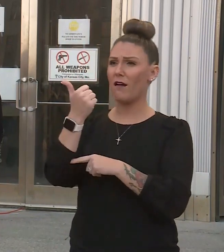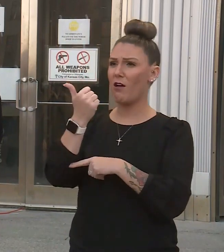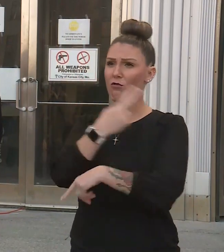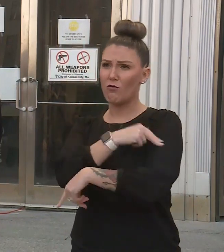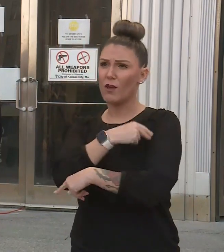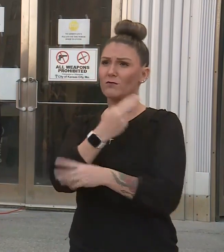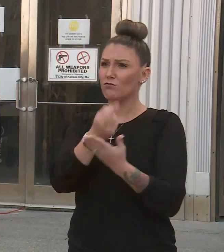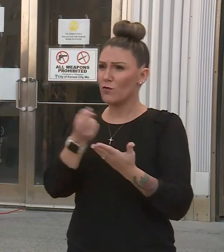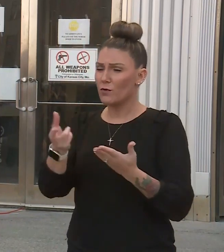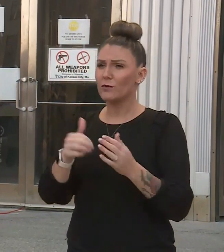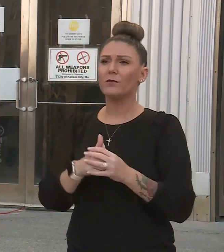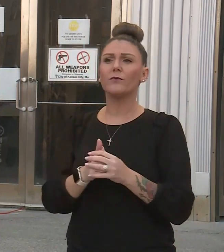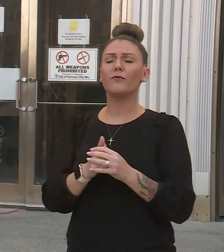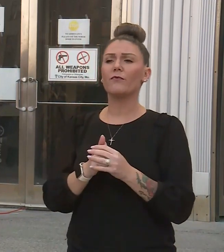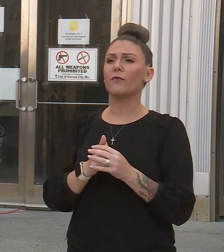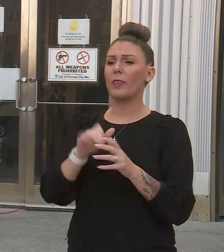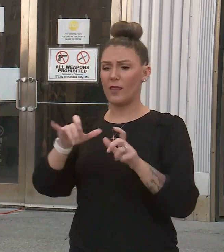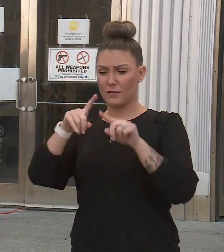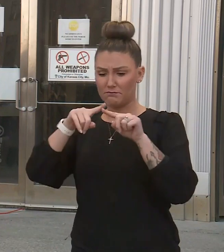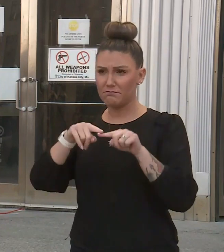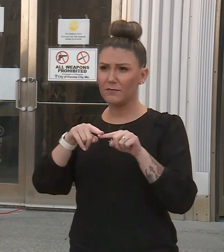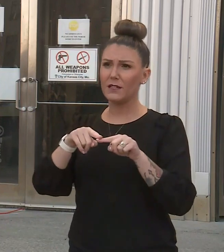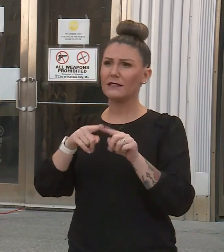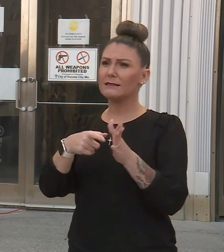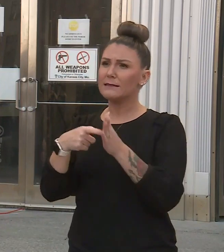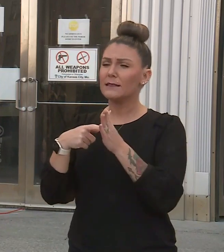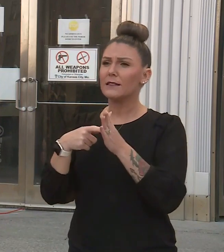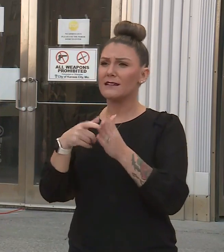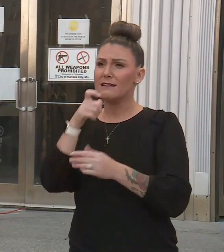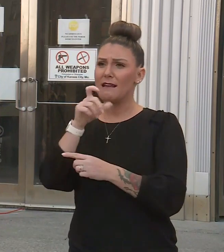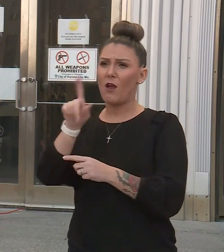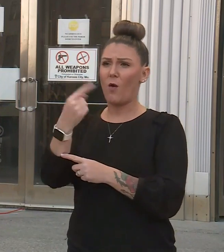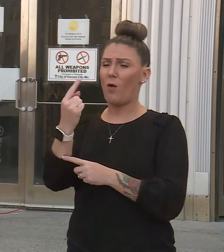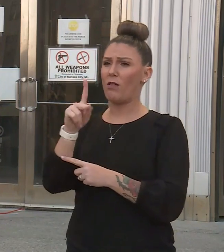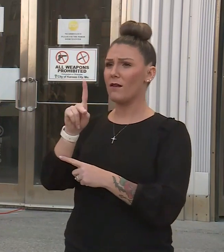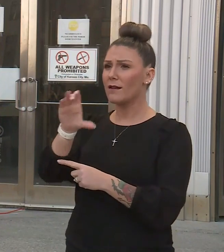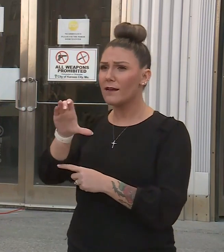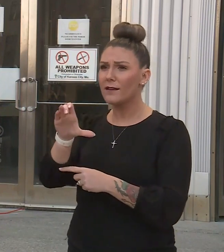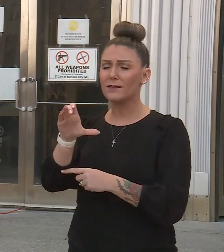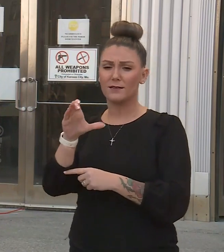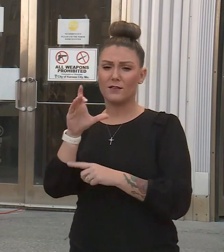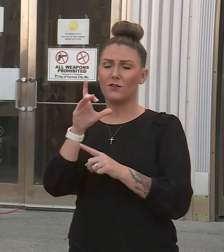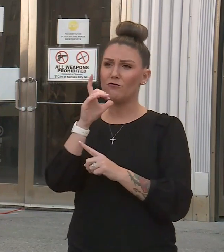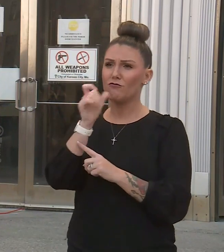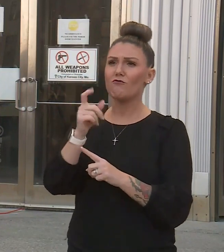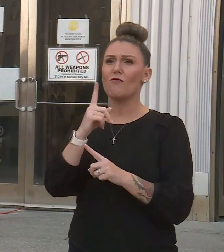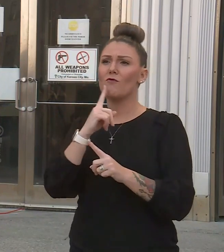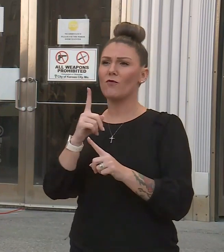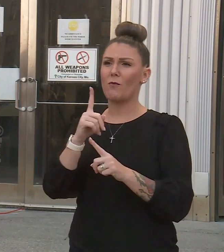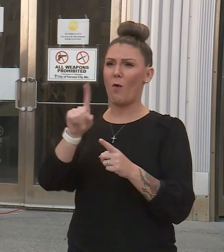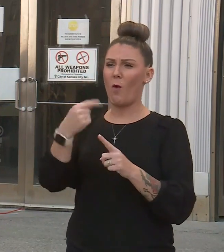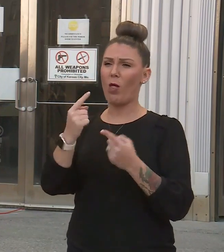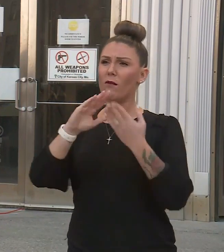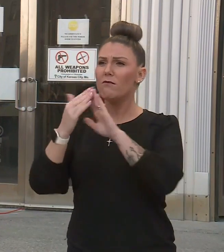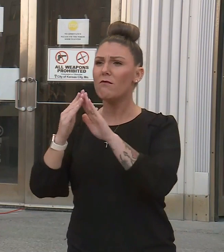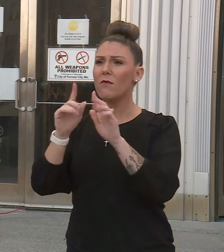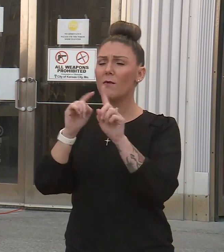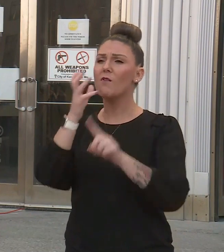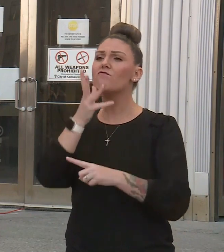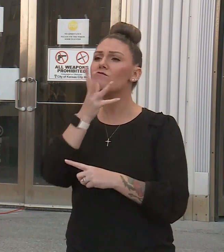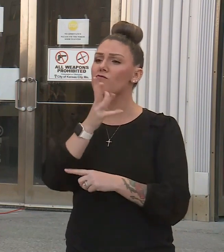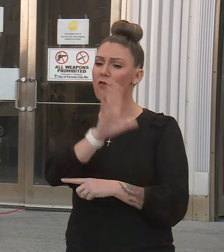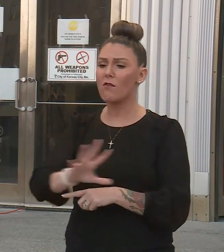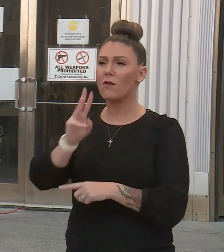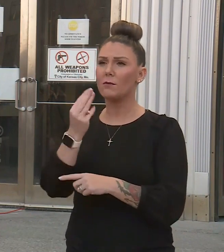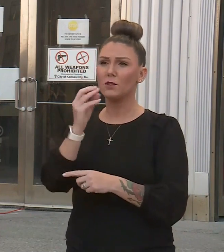resources. That is based on demand that is coming not just from Kansas City, not just from our suburbs, but also from rural Missouri